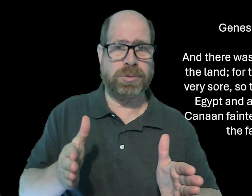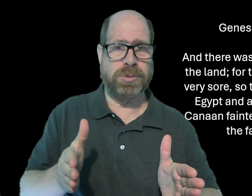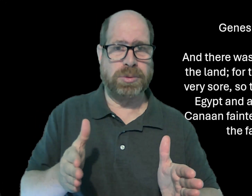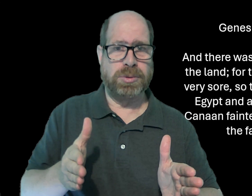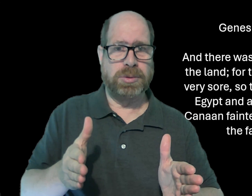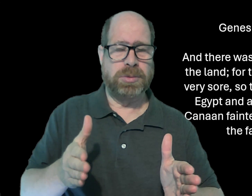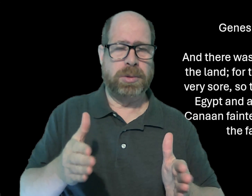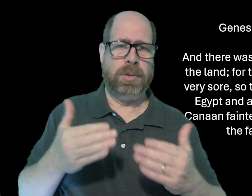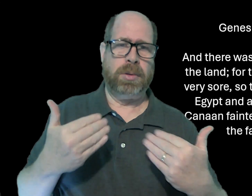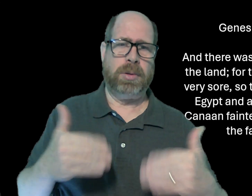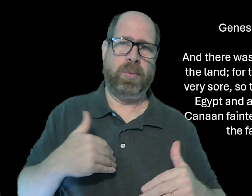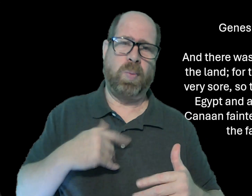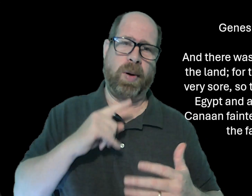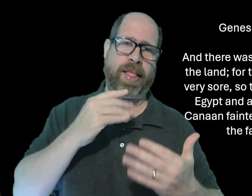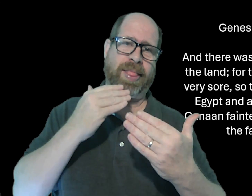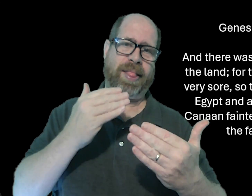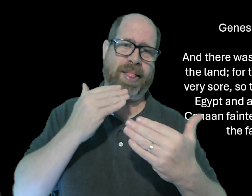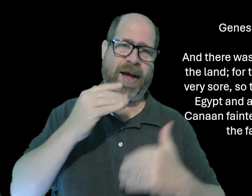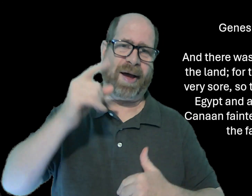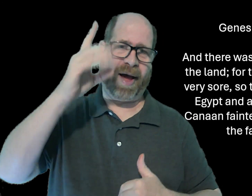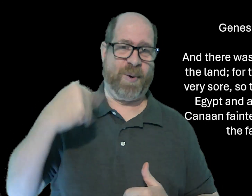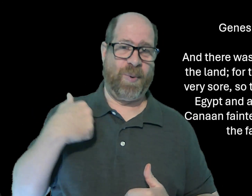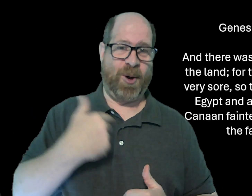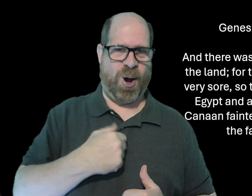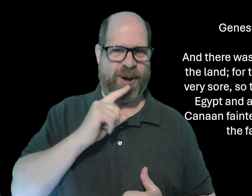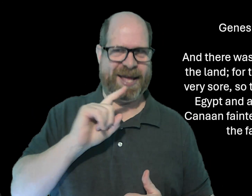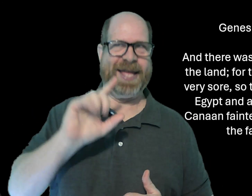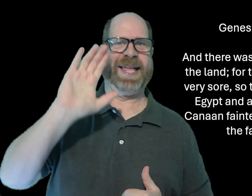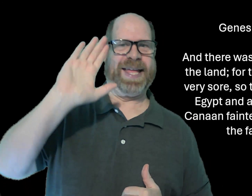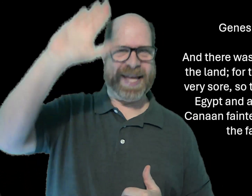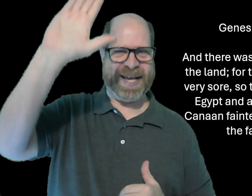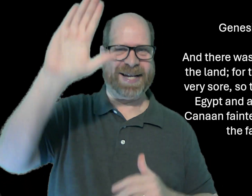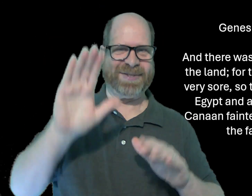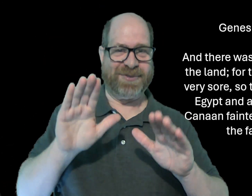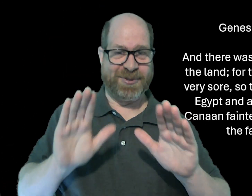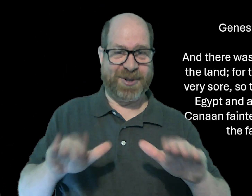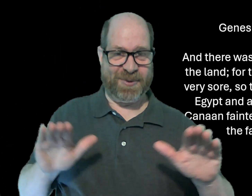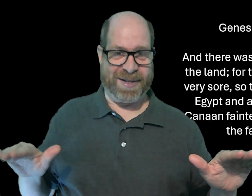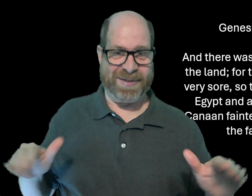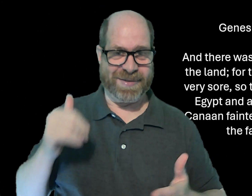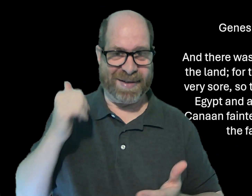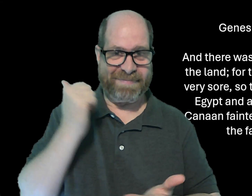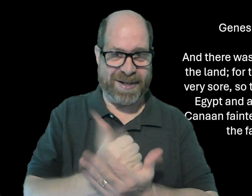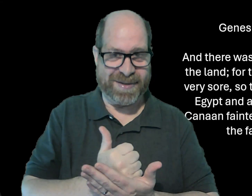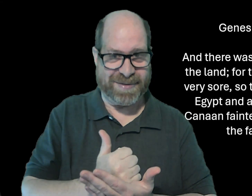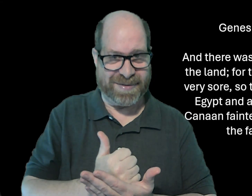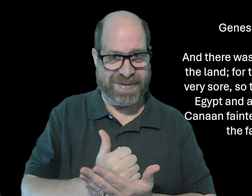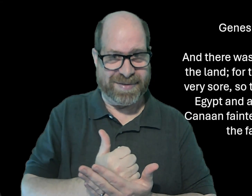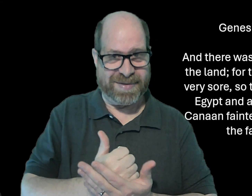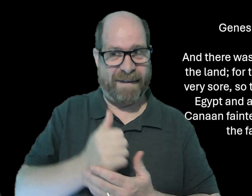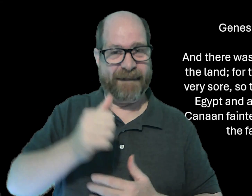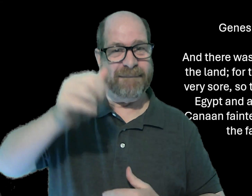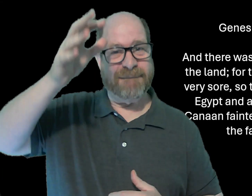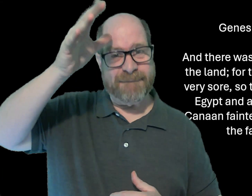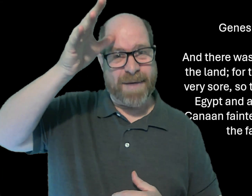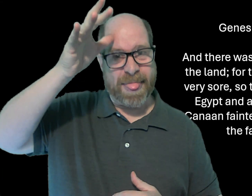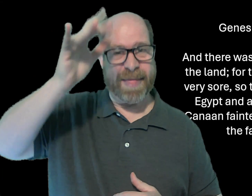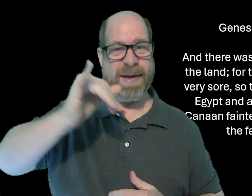Believers, we need to really thank him that we are his children. Amen. Our